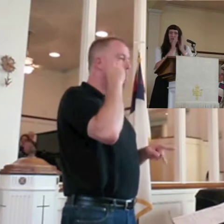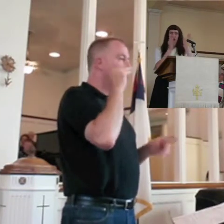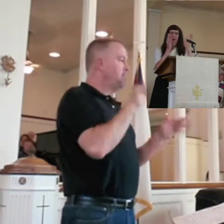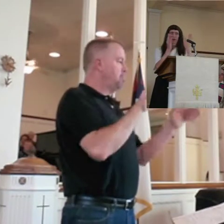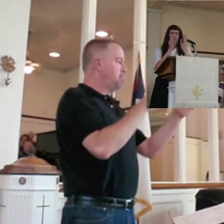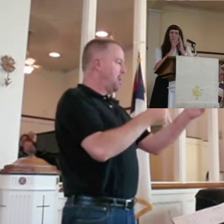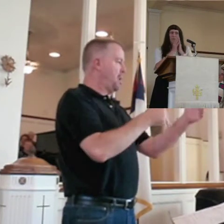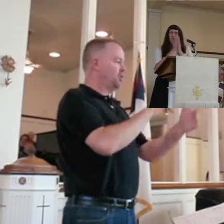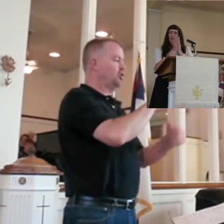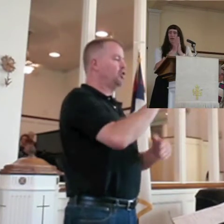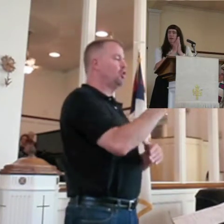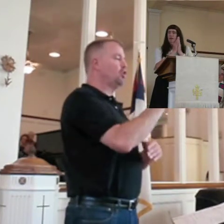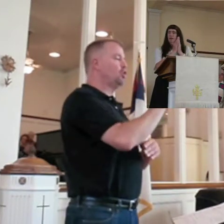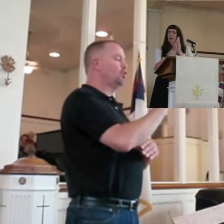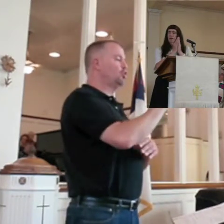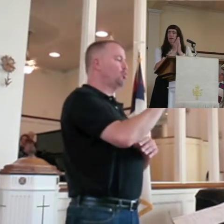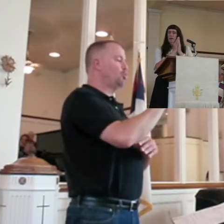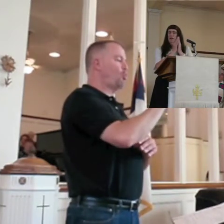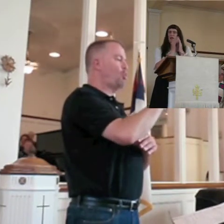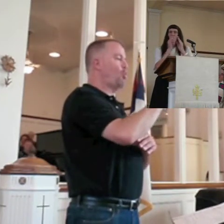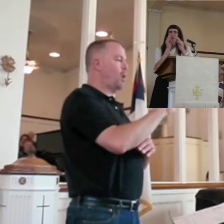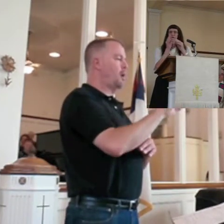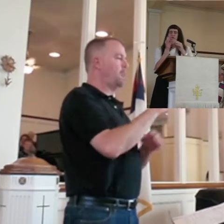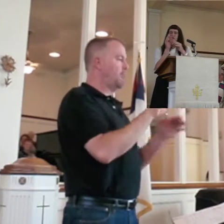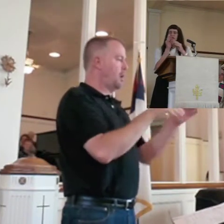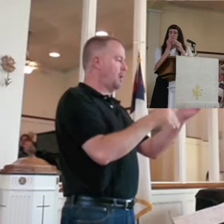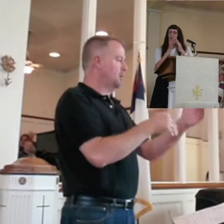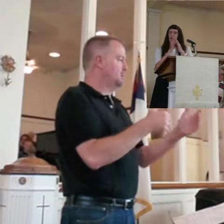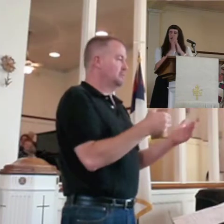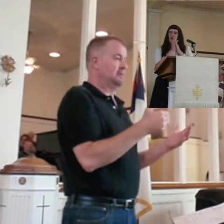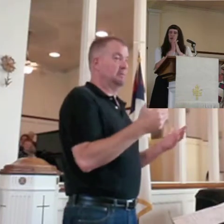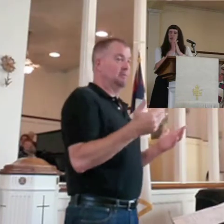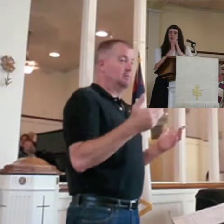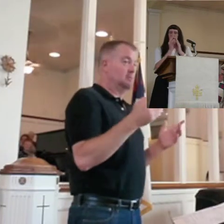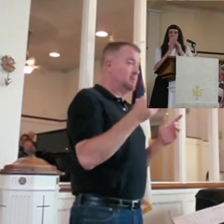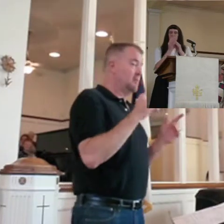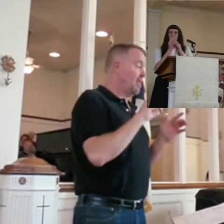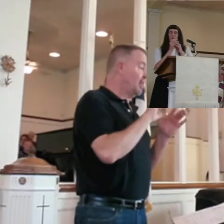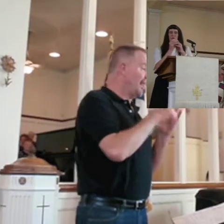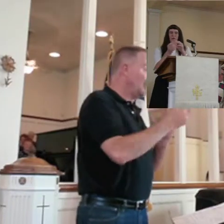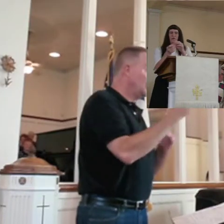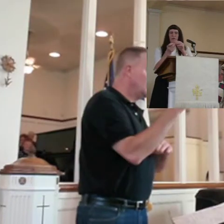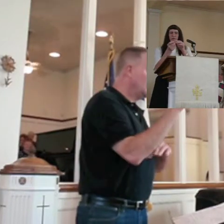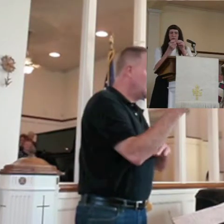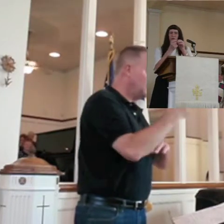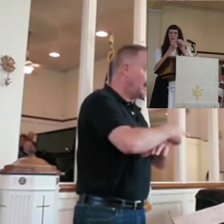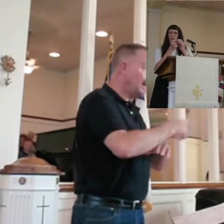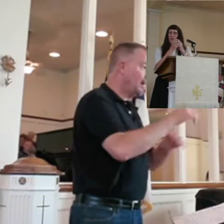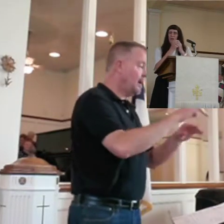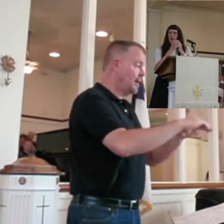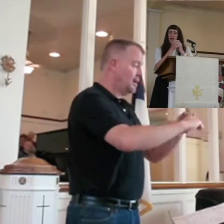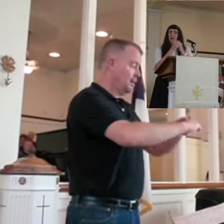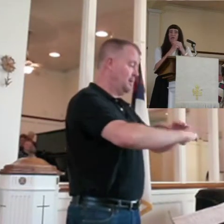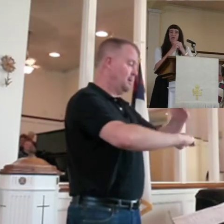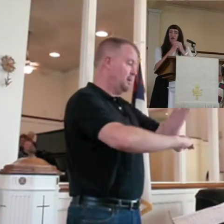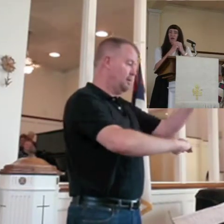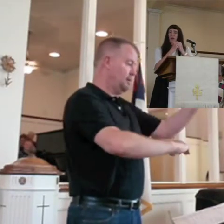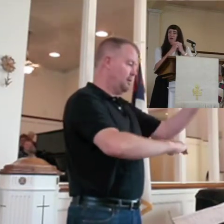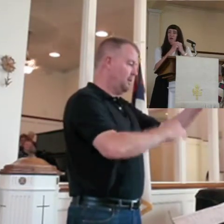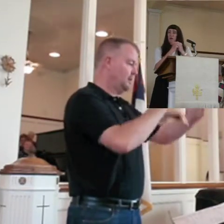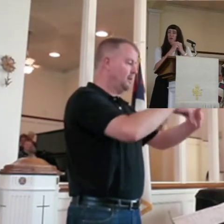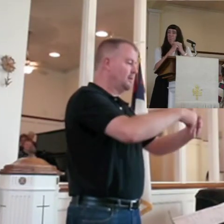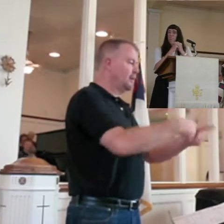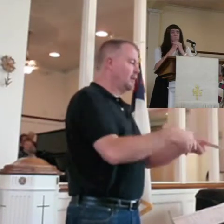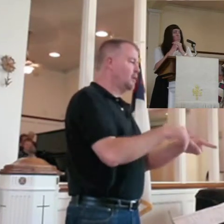boxes. I don't wear a lot of jewelry, but I have a lot of keepsakes. Whatever possessed me later on that day, to go in and open the drawer in my jewelry box, and there was a